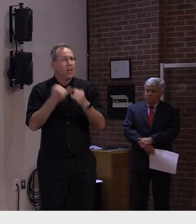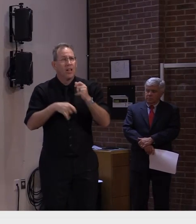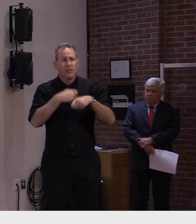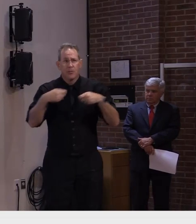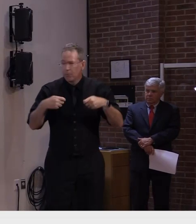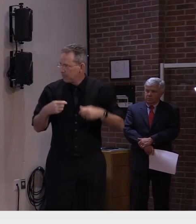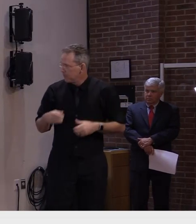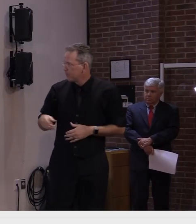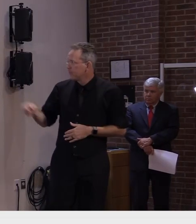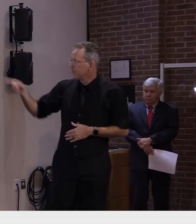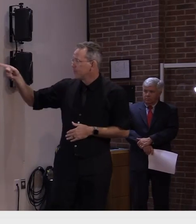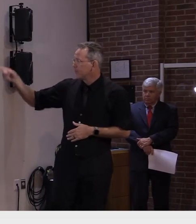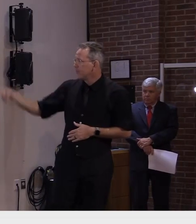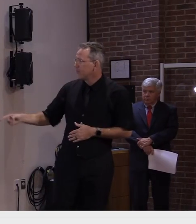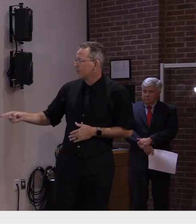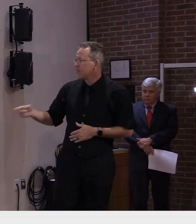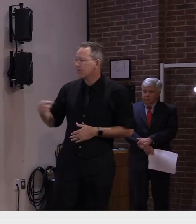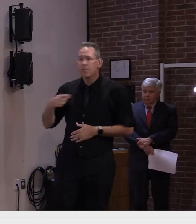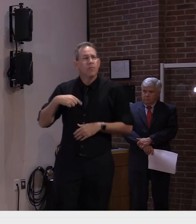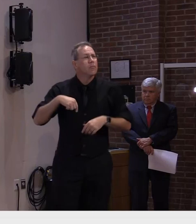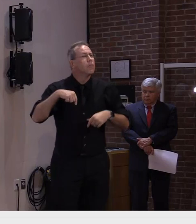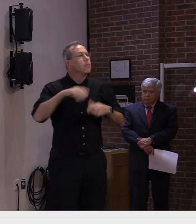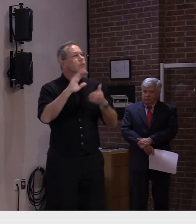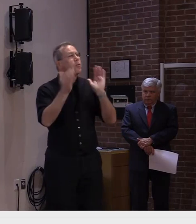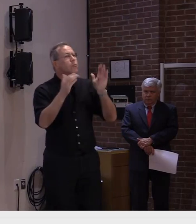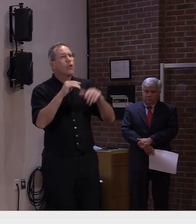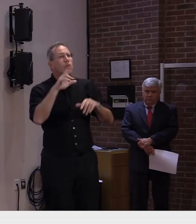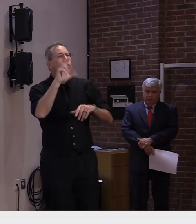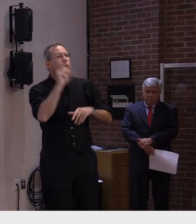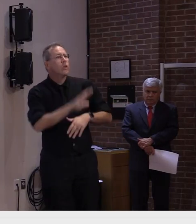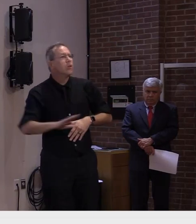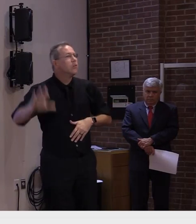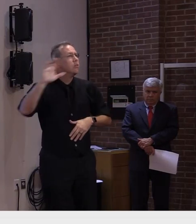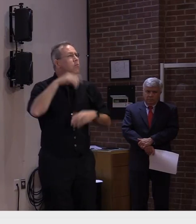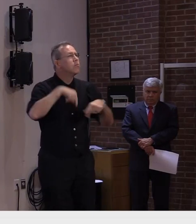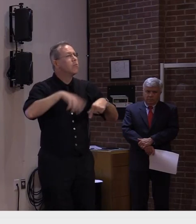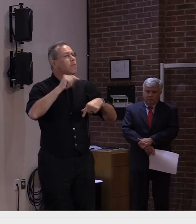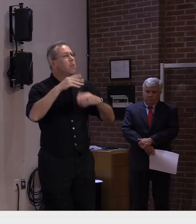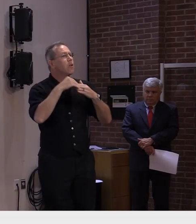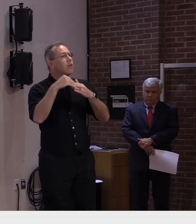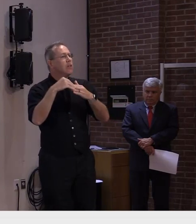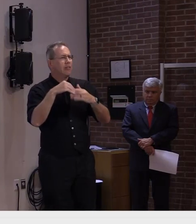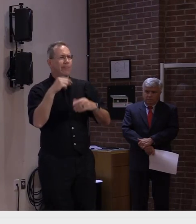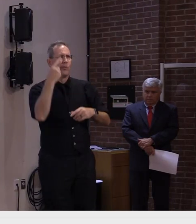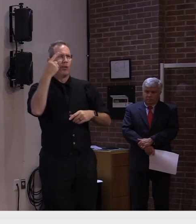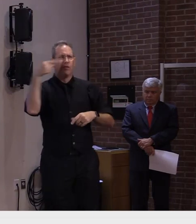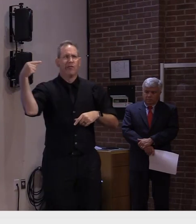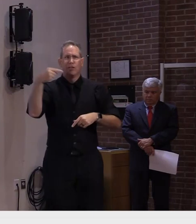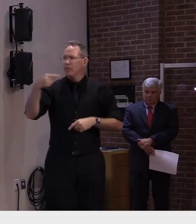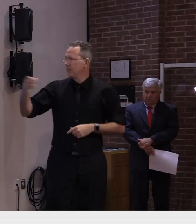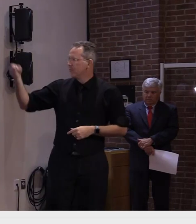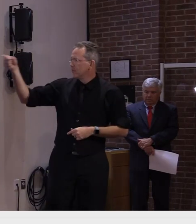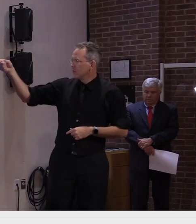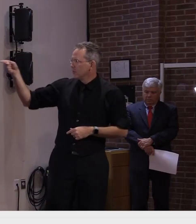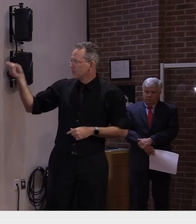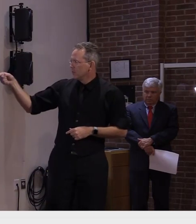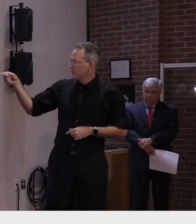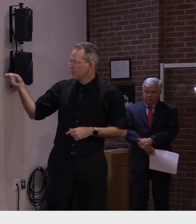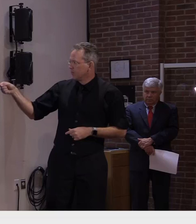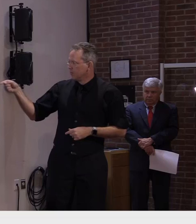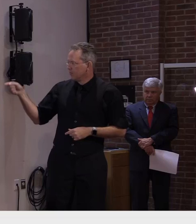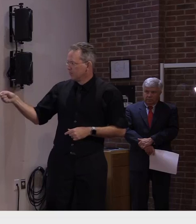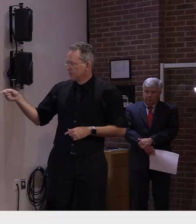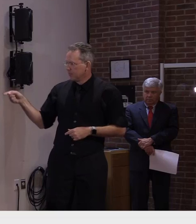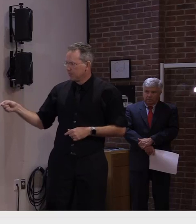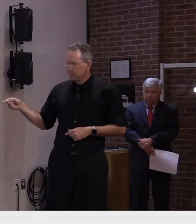that we continue to maintain our top standing in all of these categories across the country when it comes to vaccination so again even